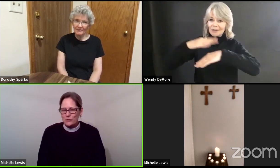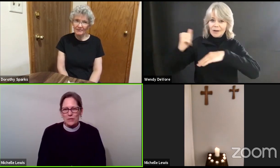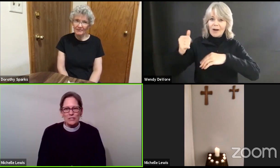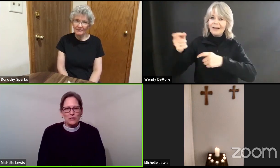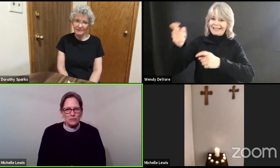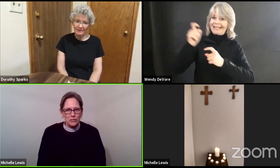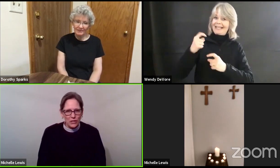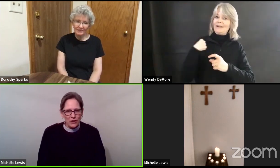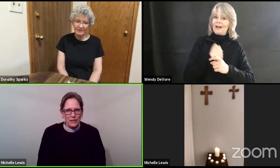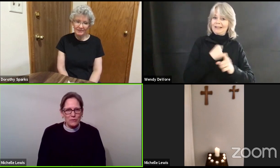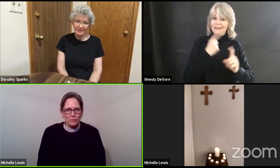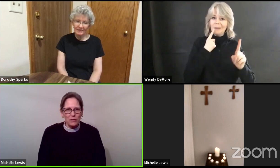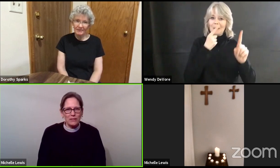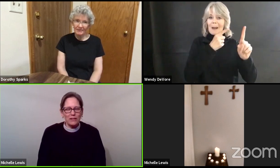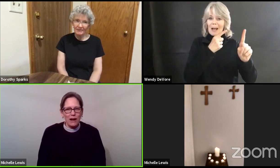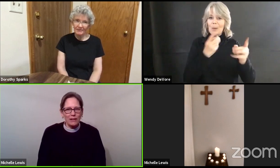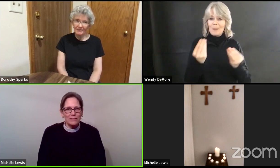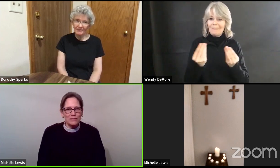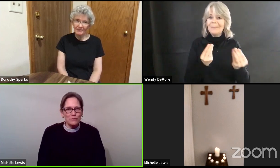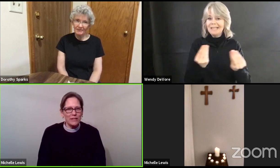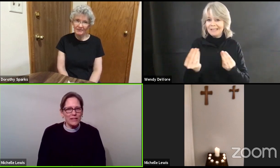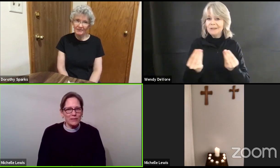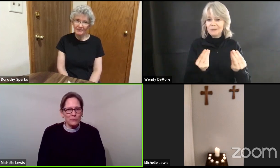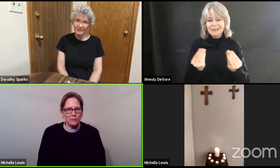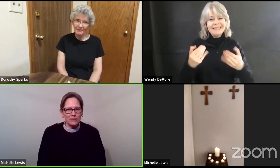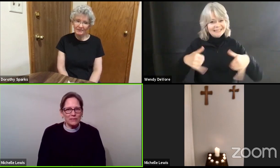share in the work that God is doing in the world.